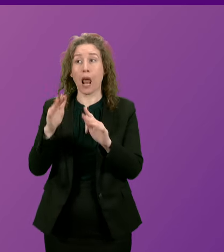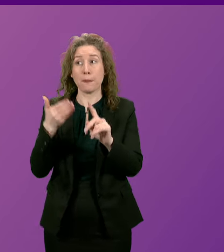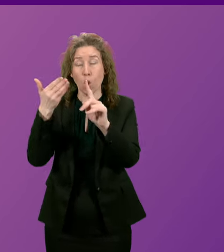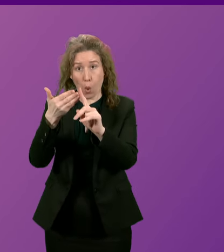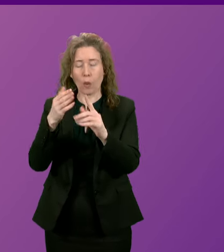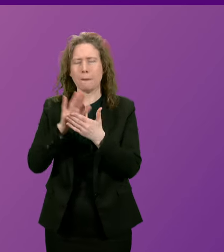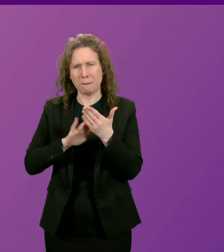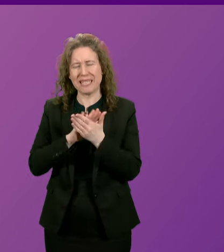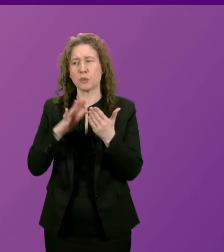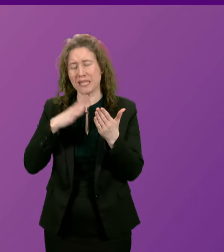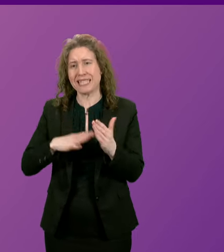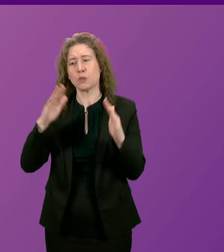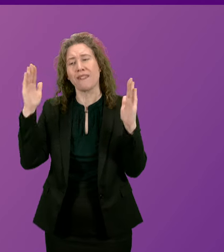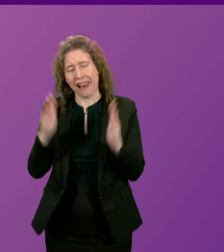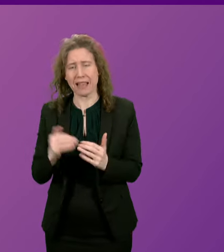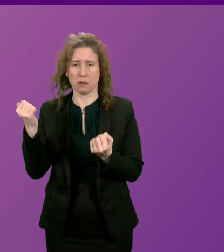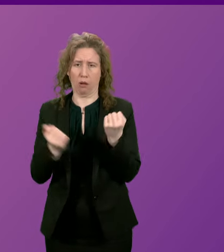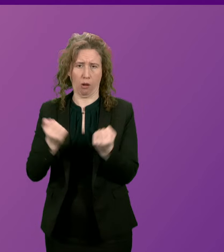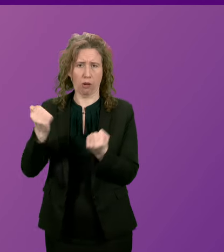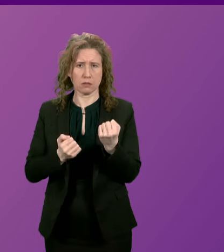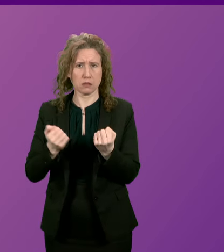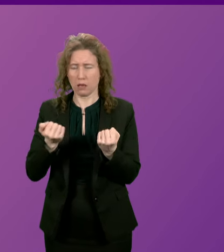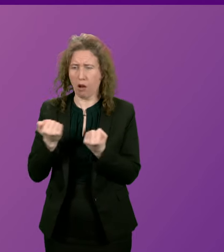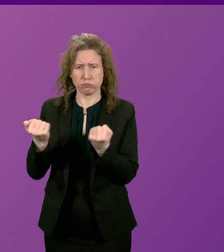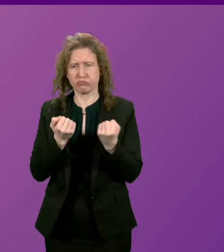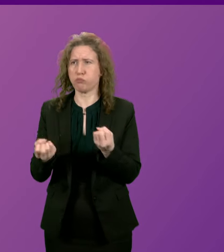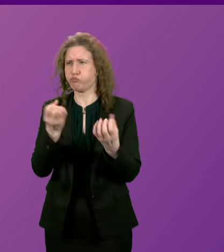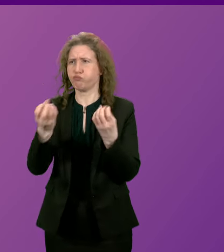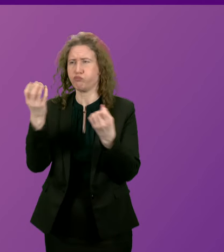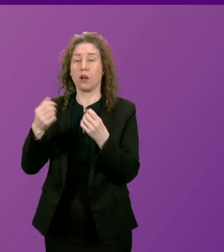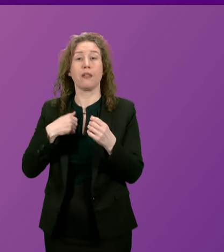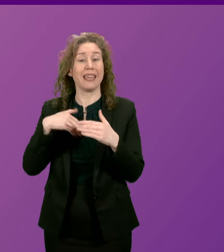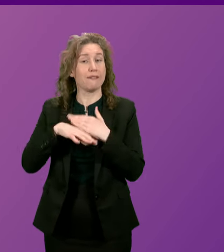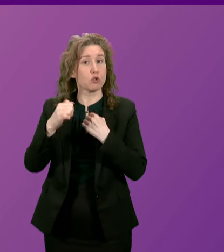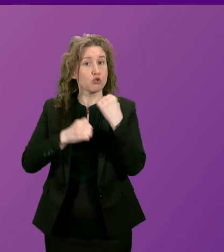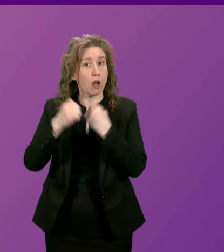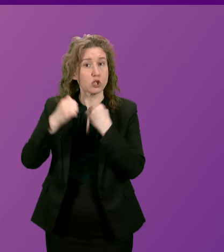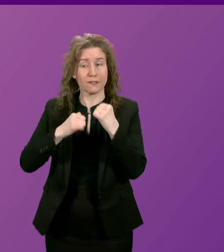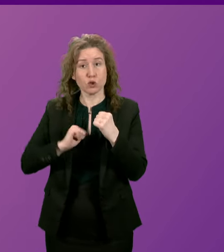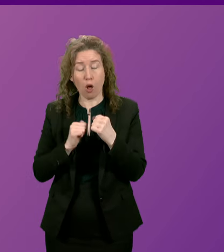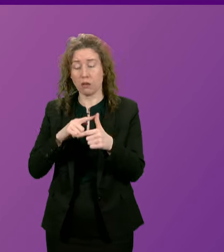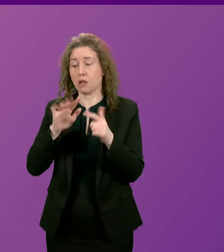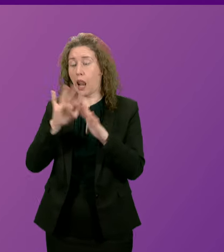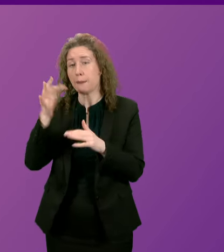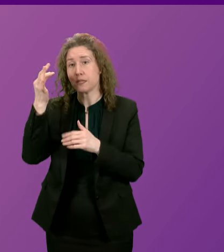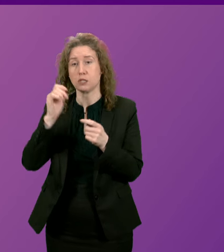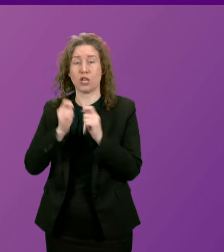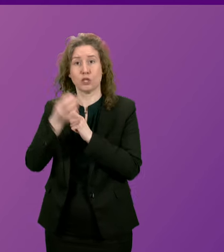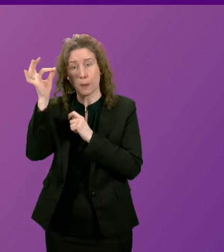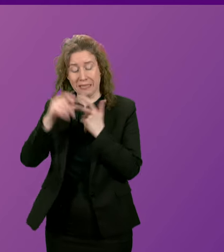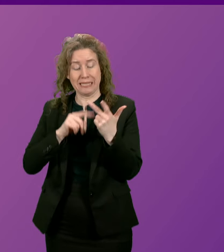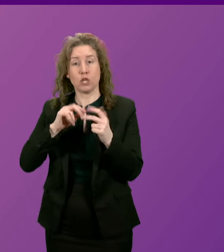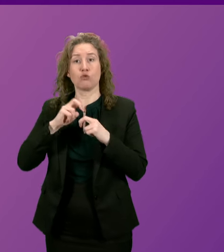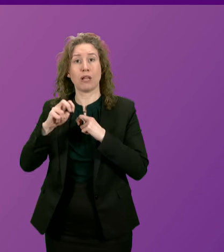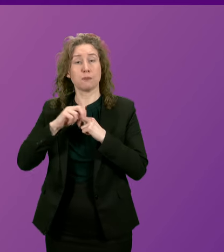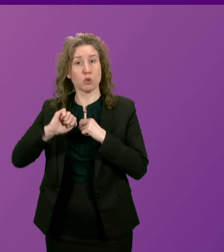drastically driving down car use. The Infrastructure Commission for Scotland the Climate Change Committee and Transform Scotland have